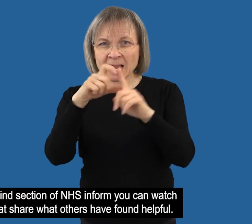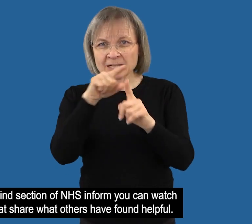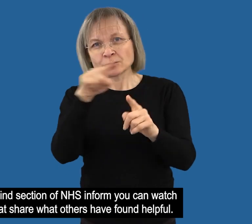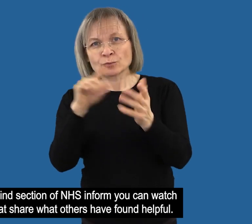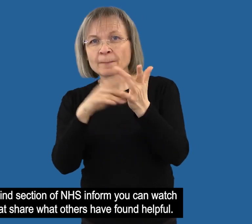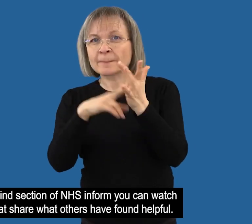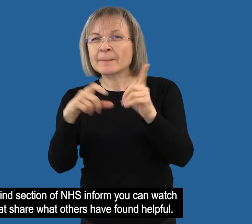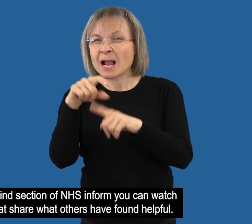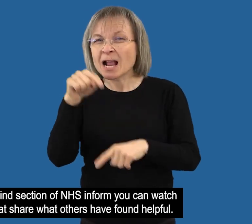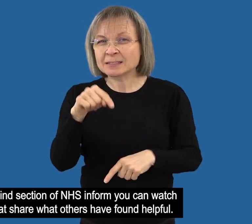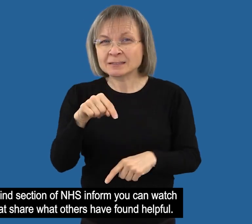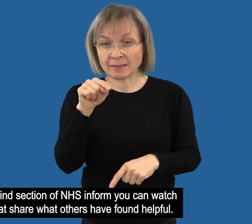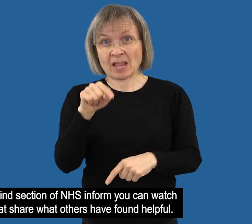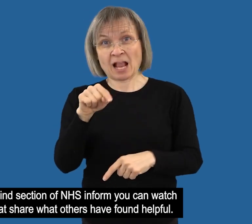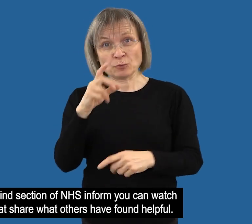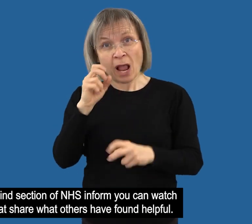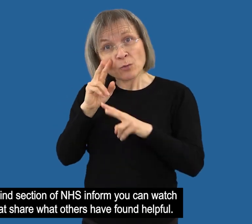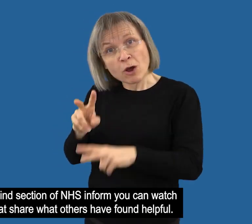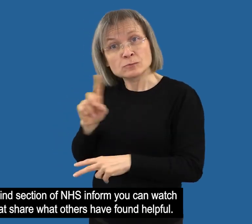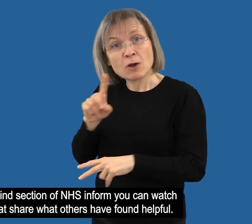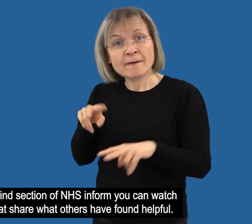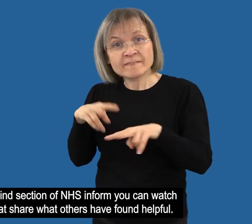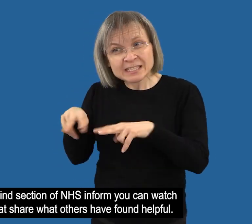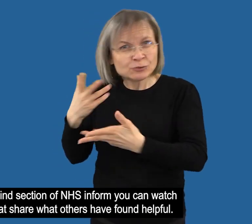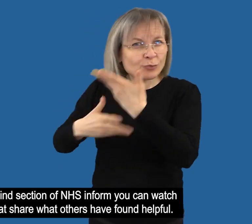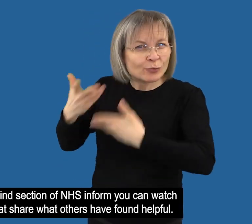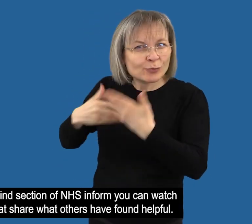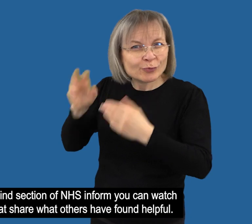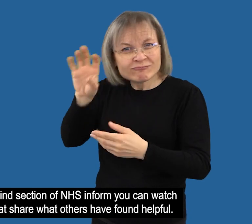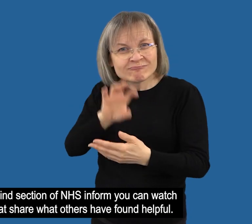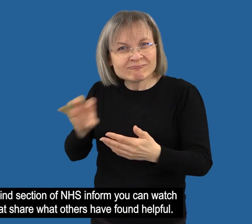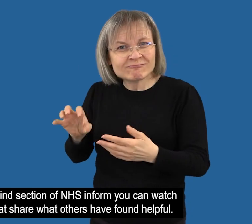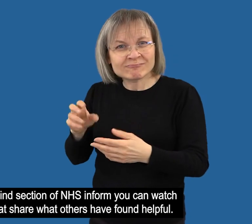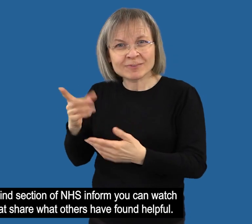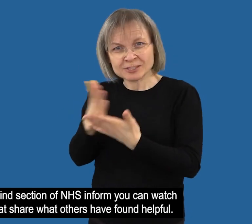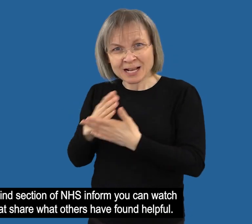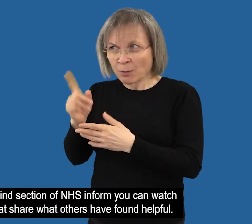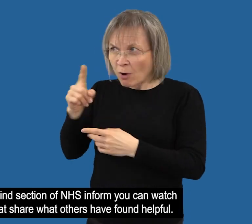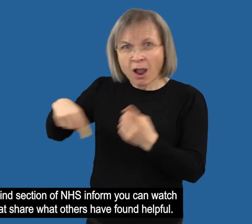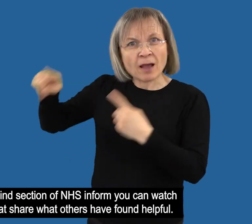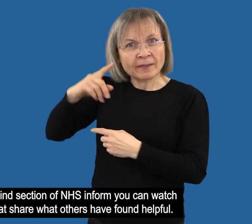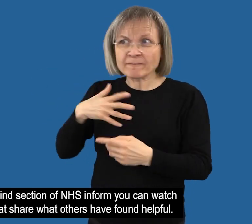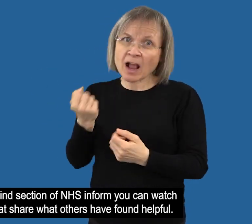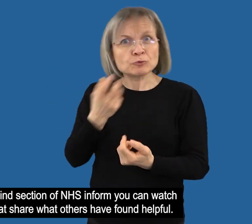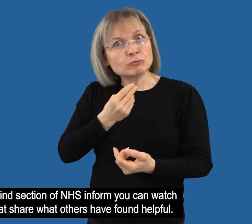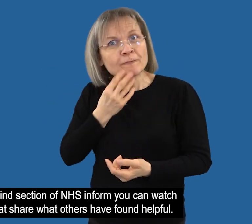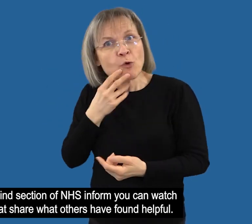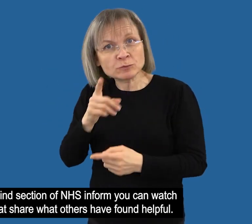In the Mind2Mind section of NHS Inform, you can watch video stories that share what others have found helpful